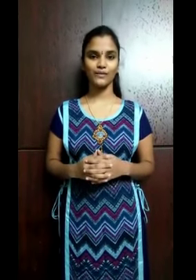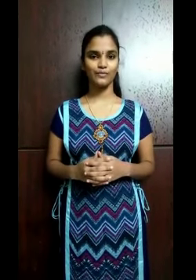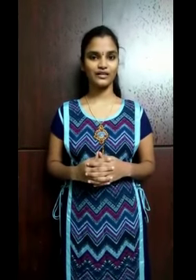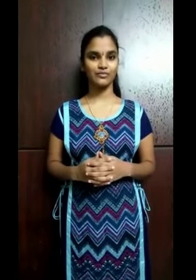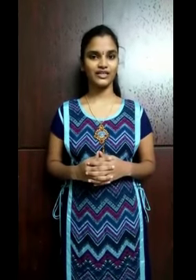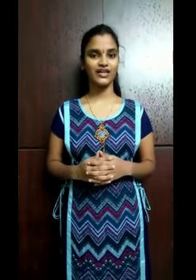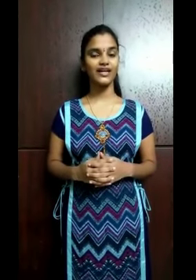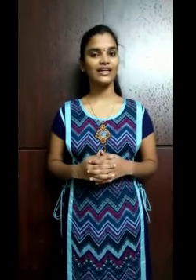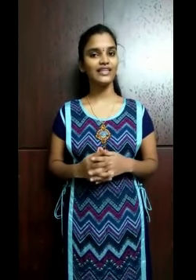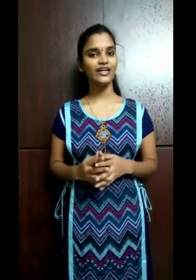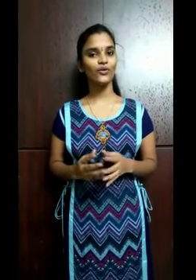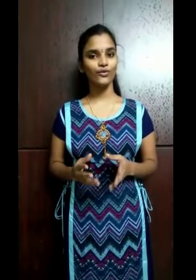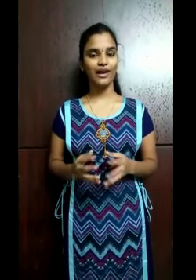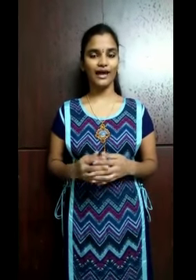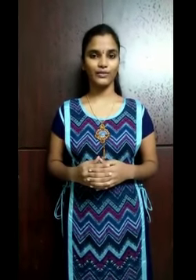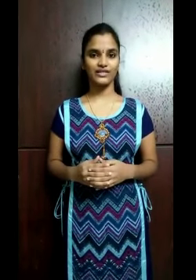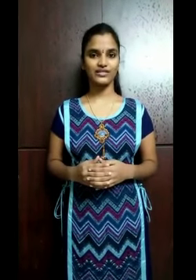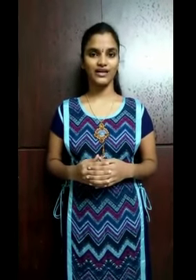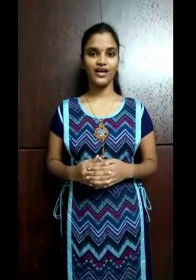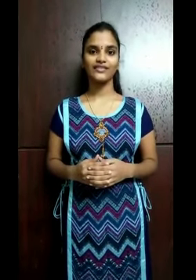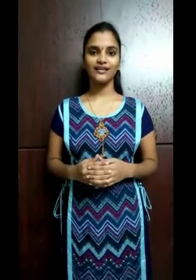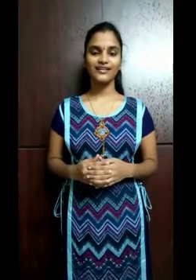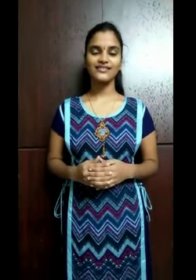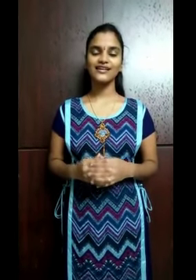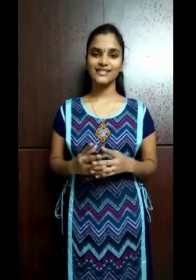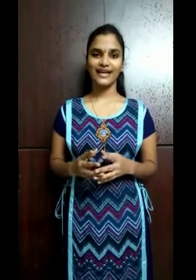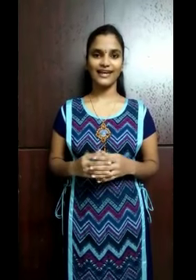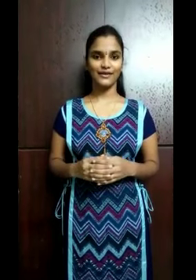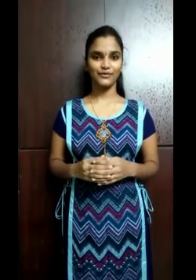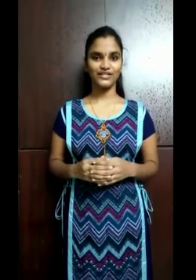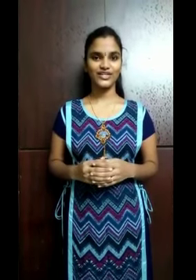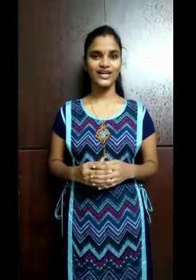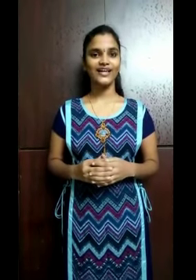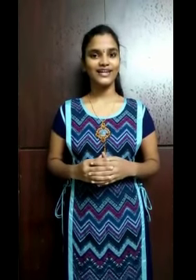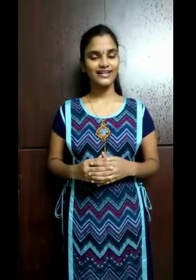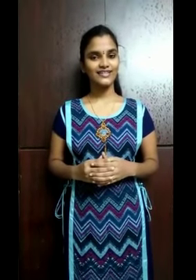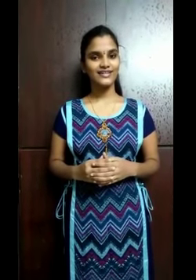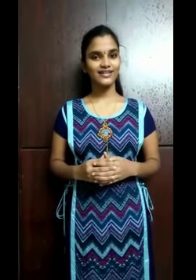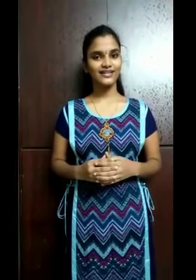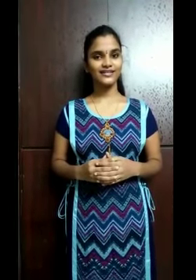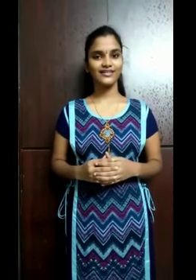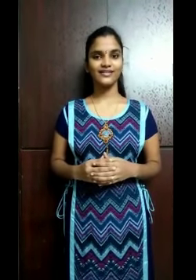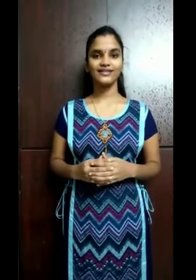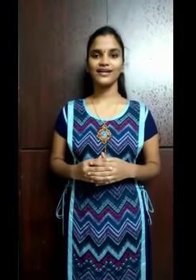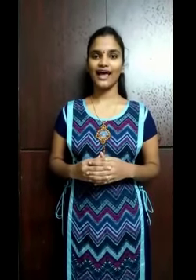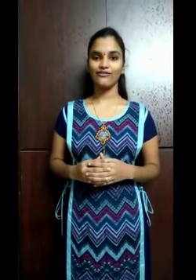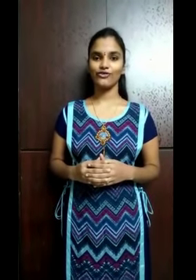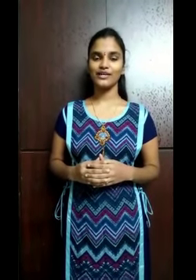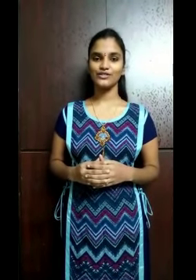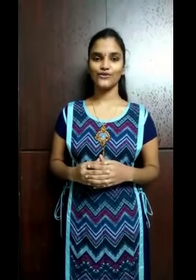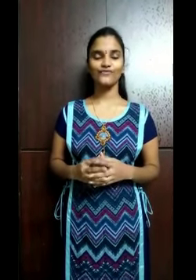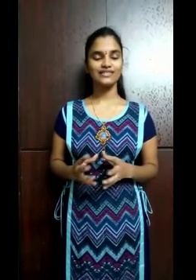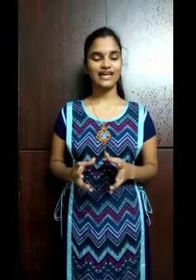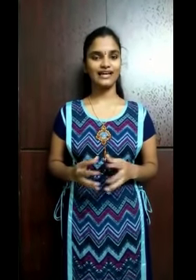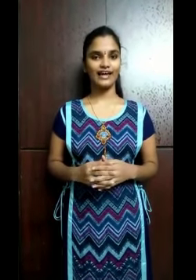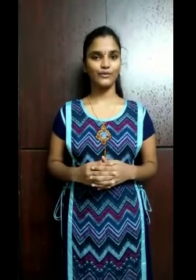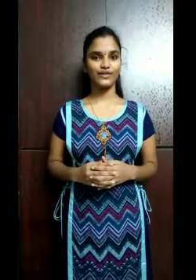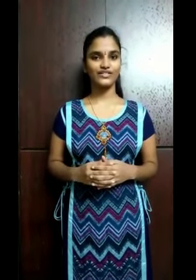impairment in their own language that is sign language. Let us learn the alphabets of sign language.